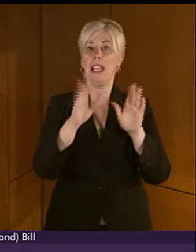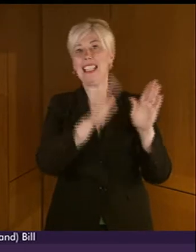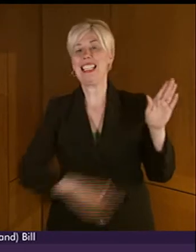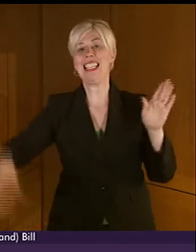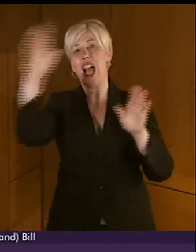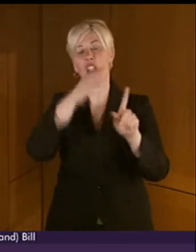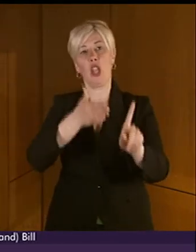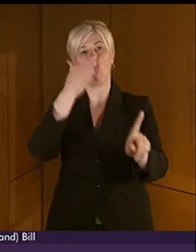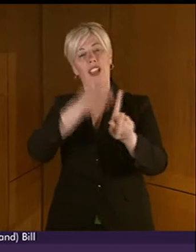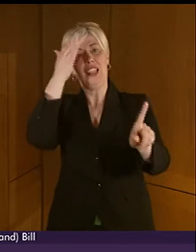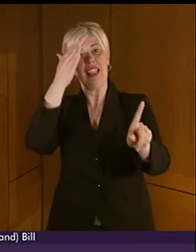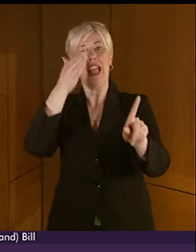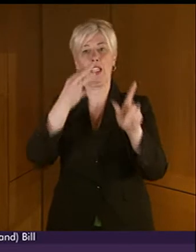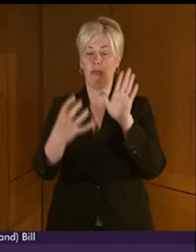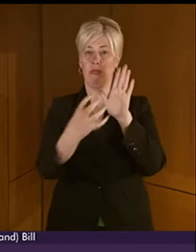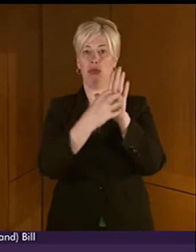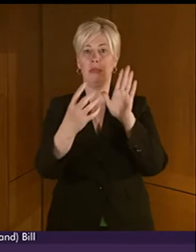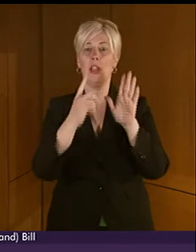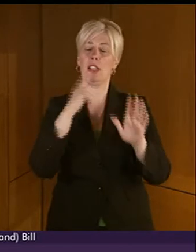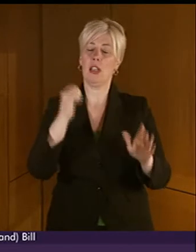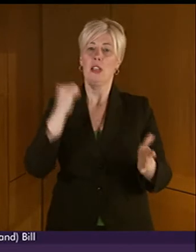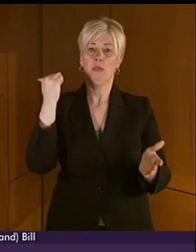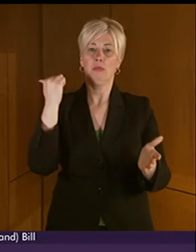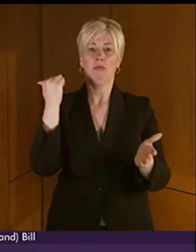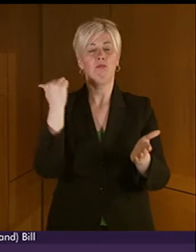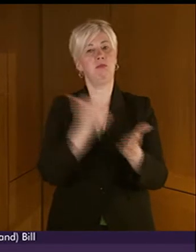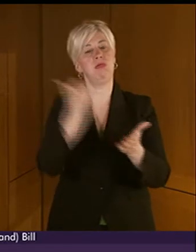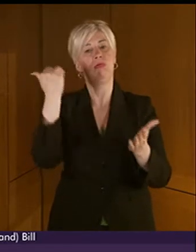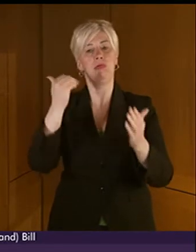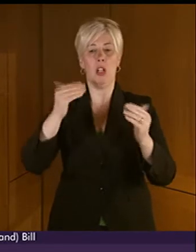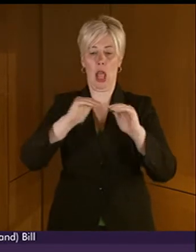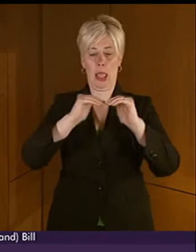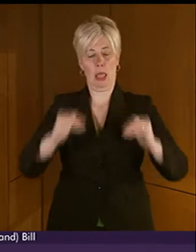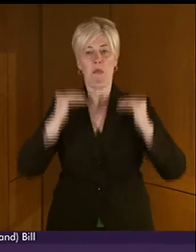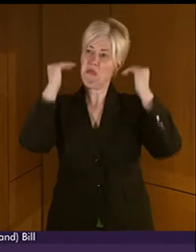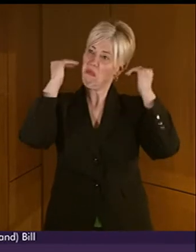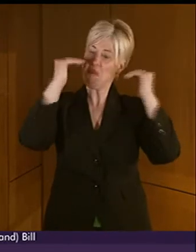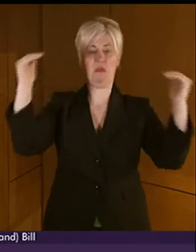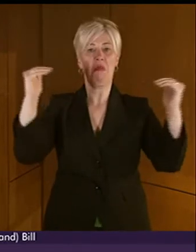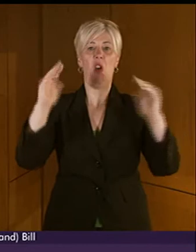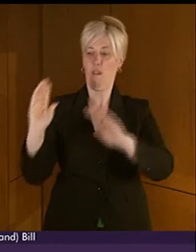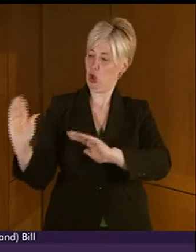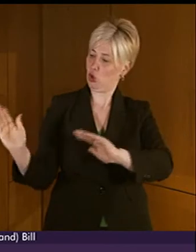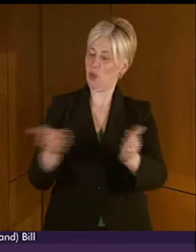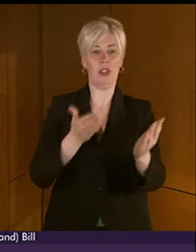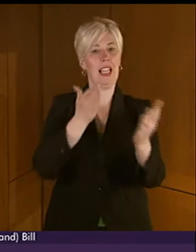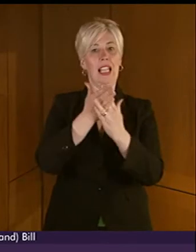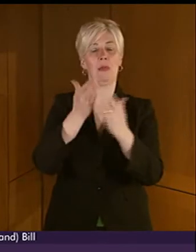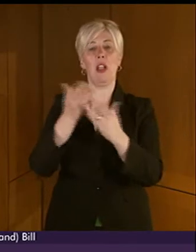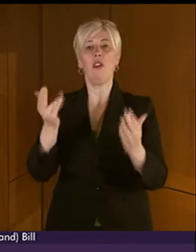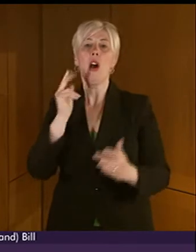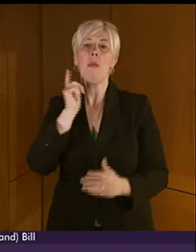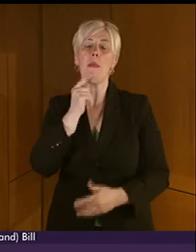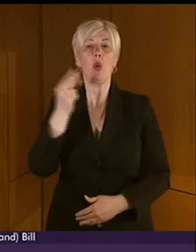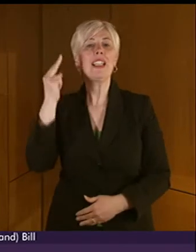for organisations who offer excellent levels of service and accessibility for people who are deaf or